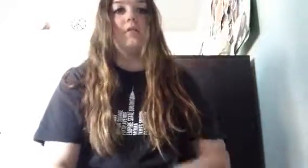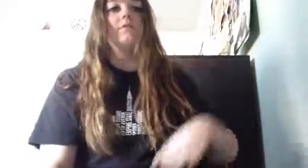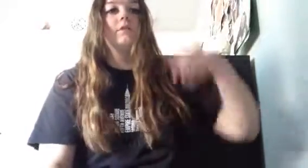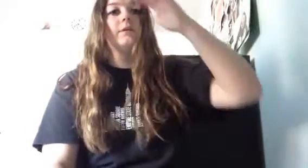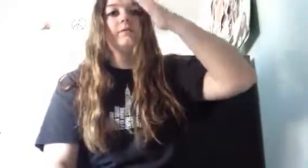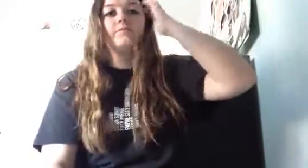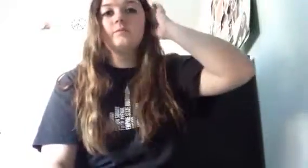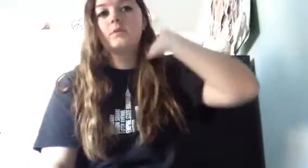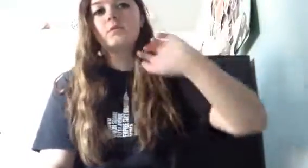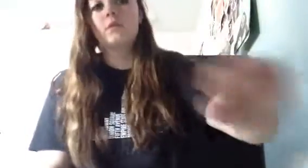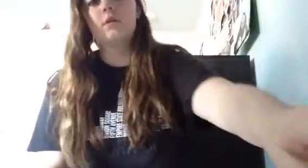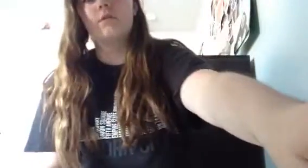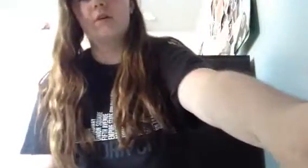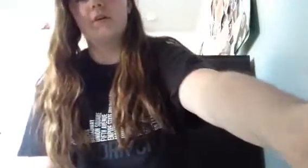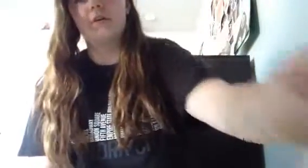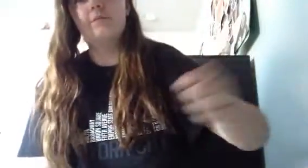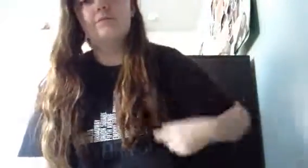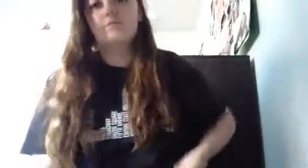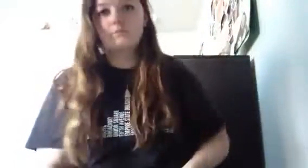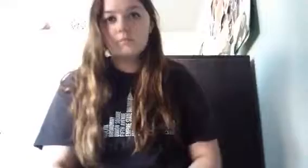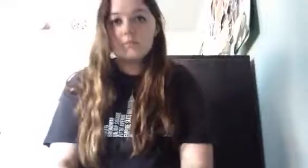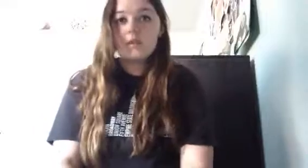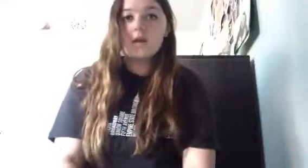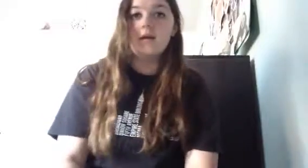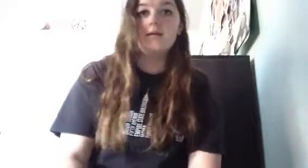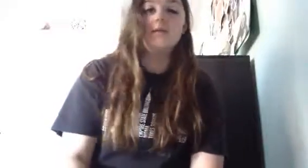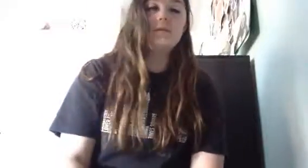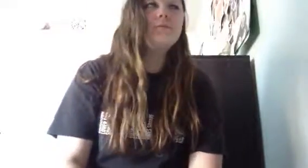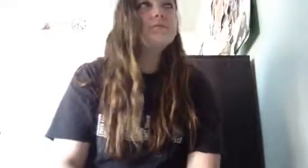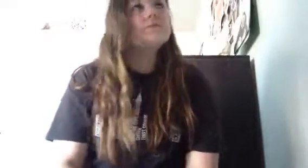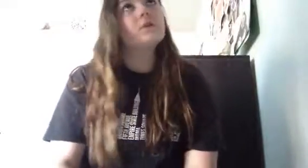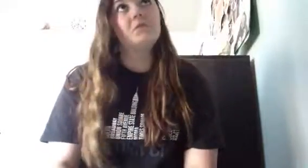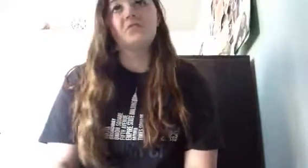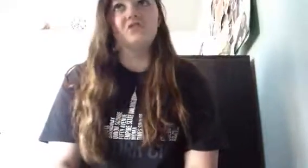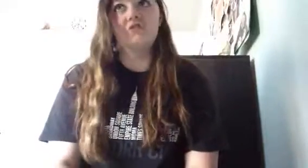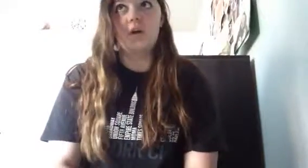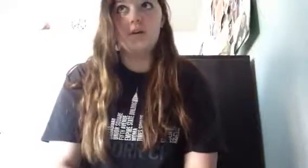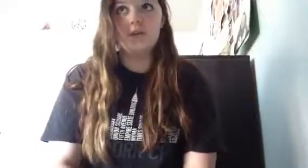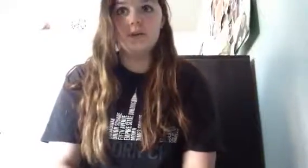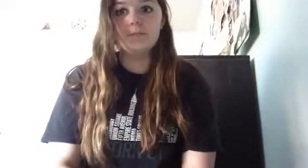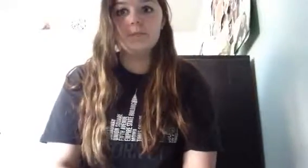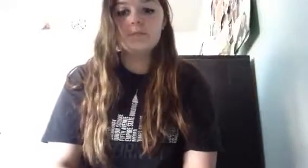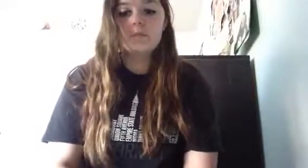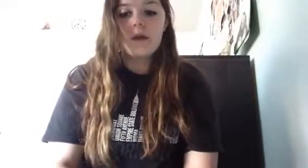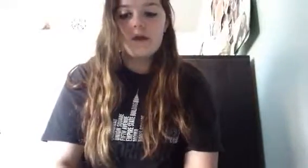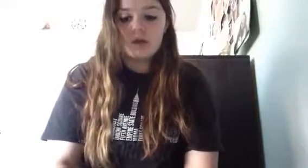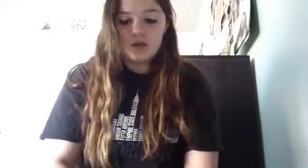lovely father and just driving and